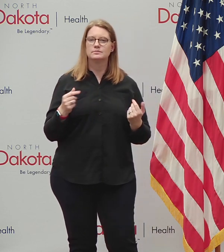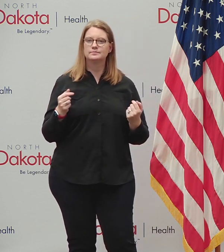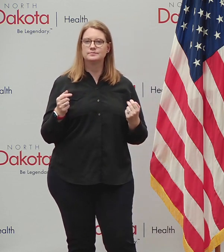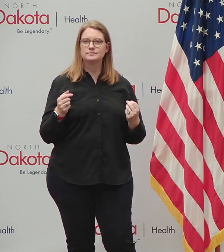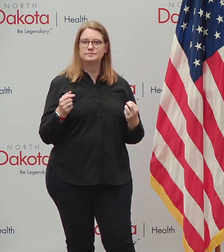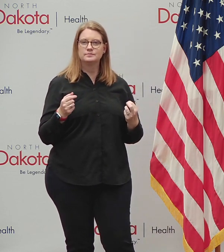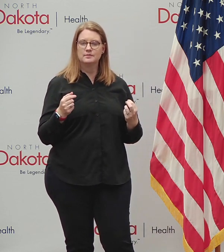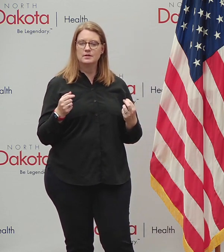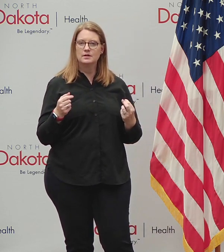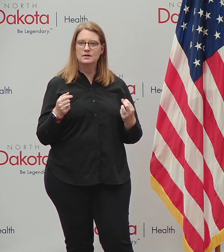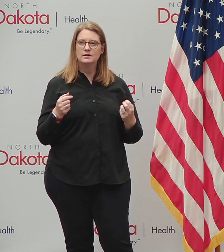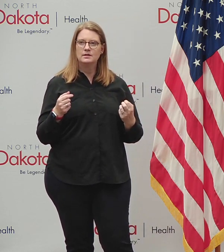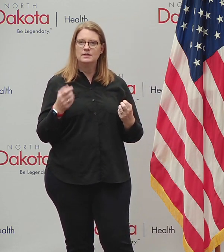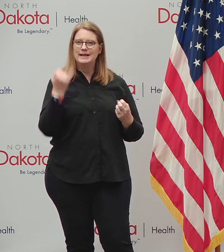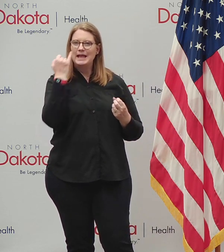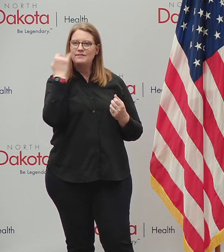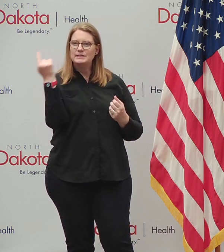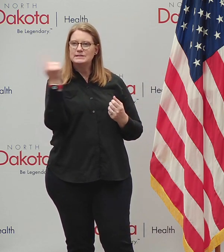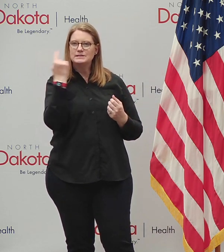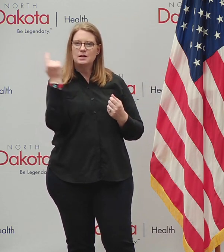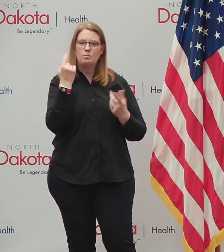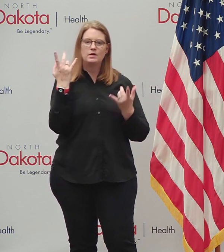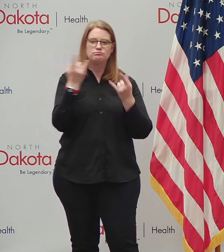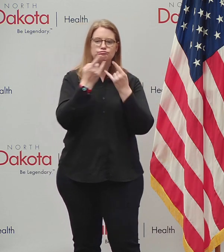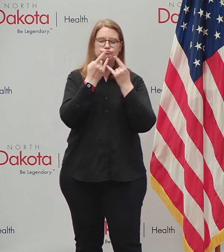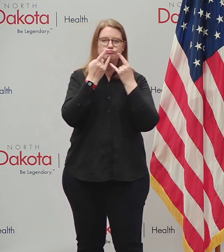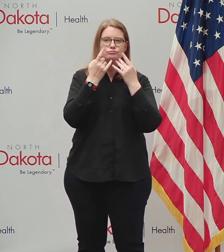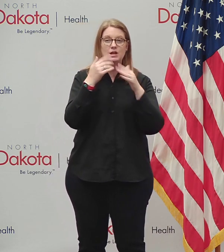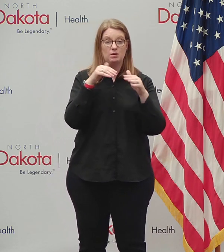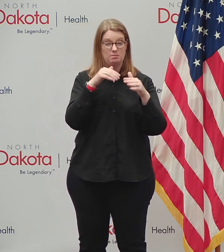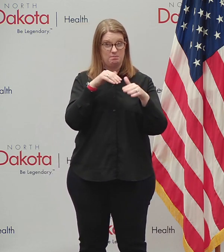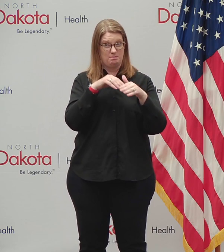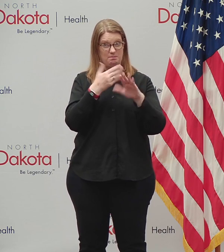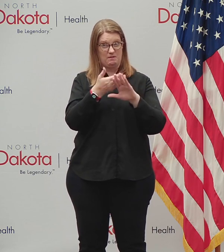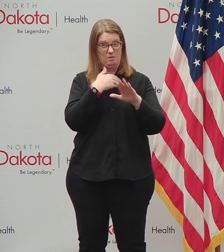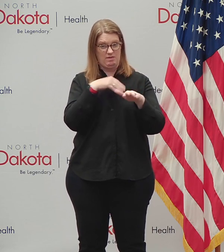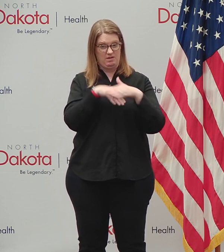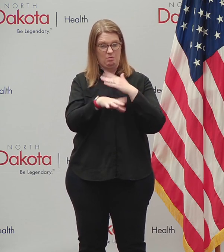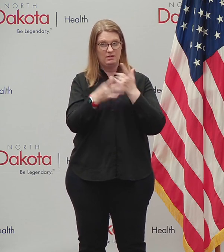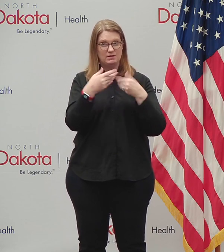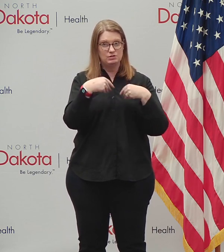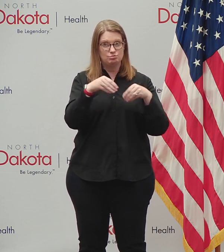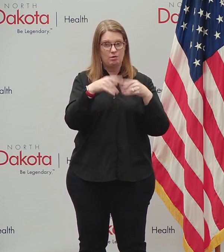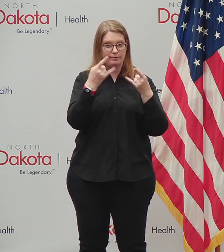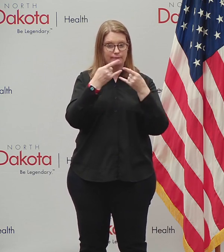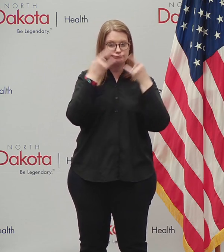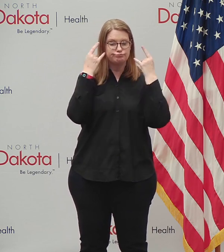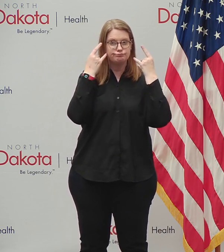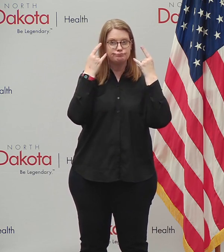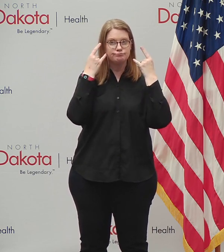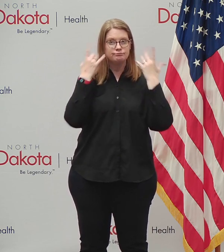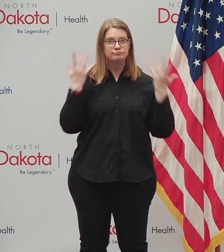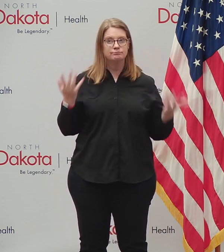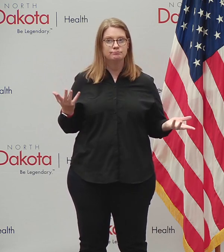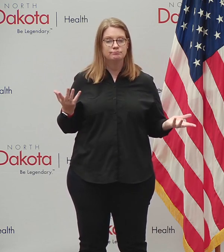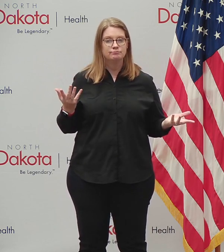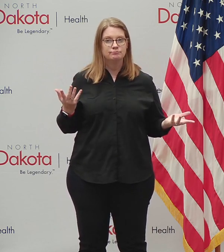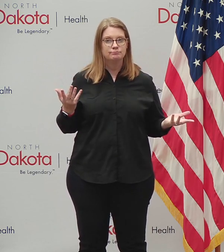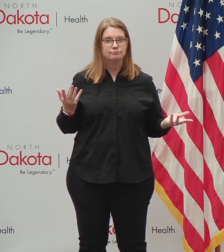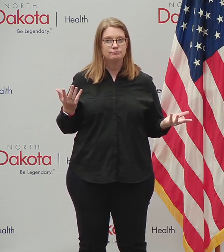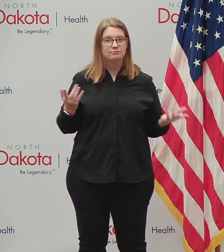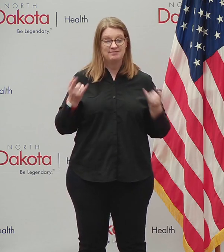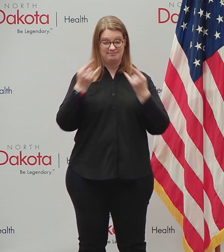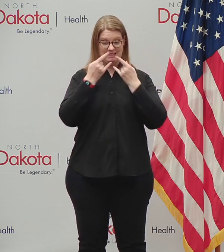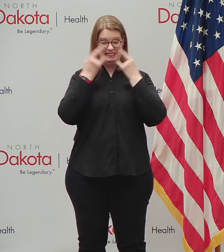but if someone puts on a mask before they go into a store, they're actually, what they're actually